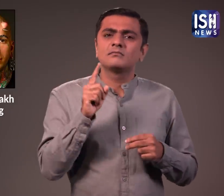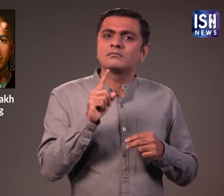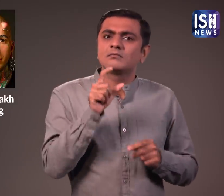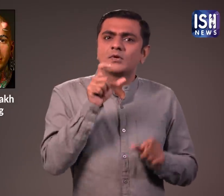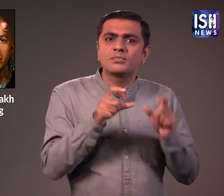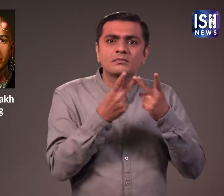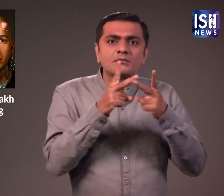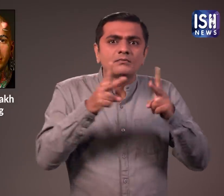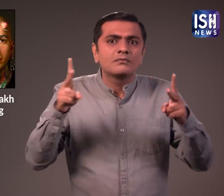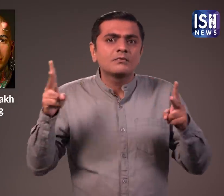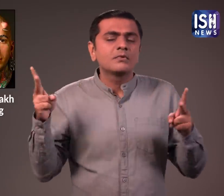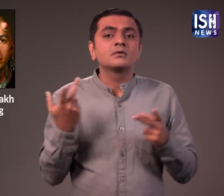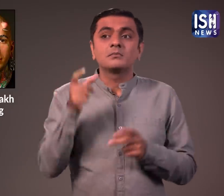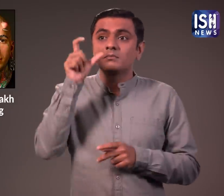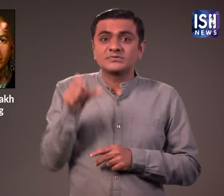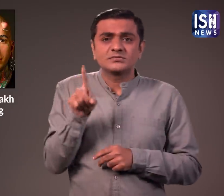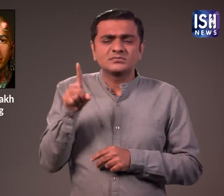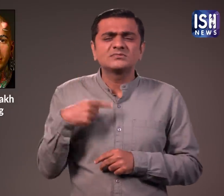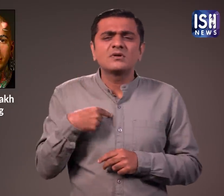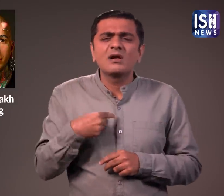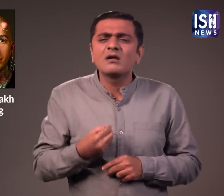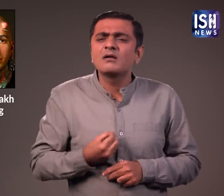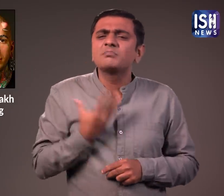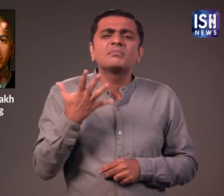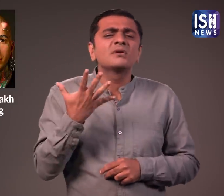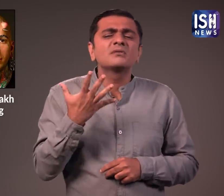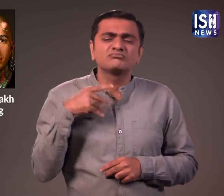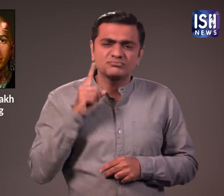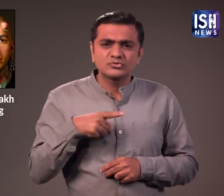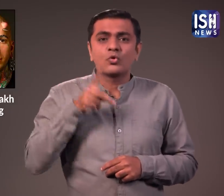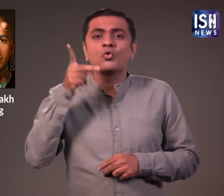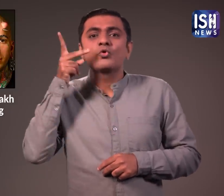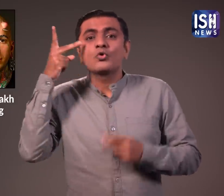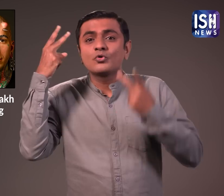Like that there are many people. Some are happy to put horns on their head.